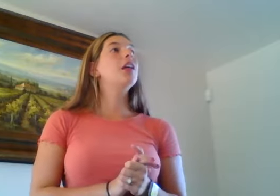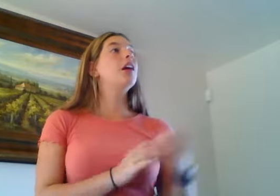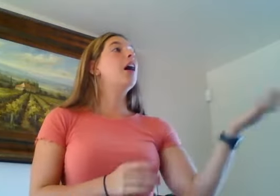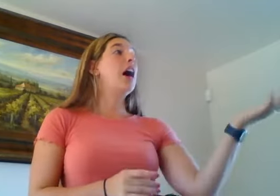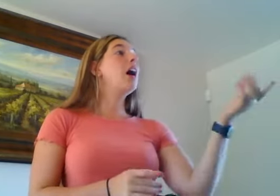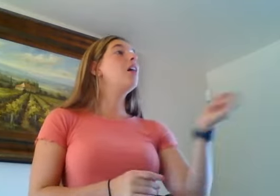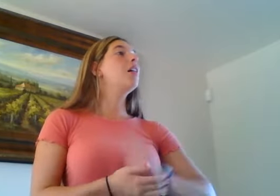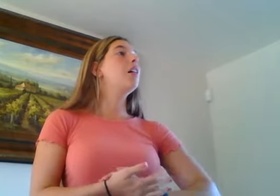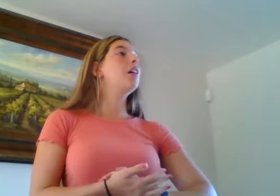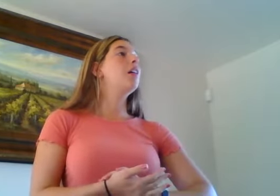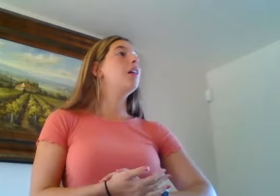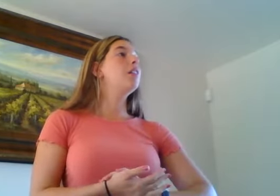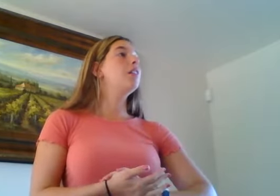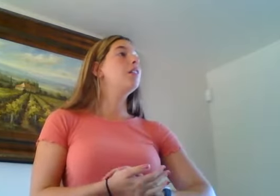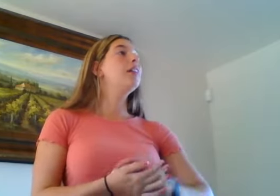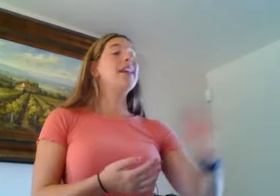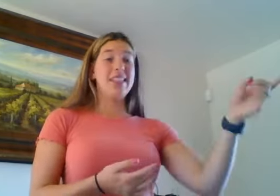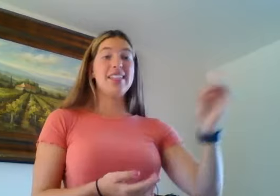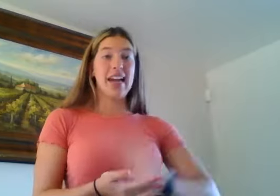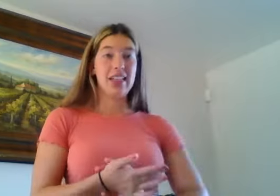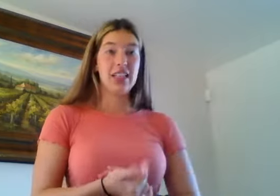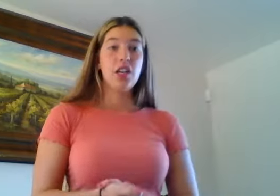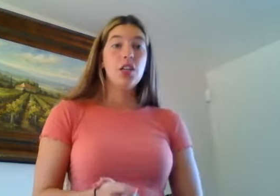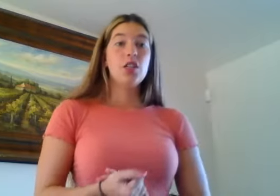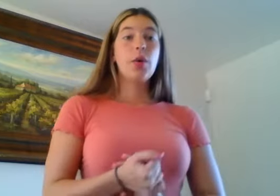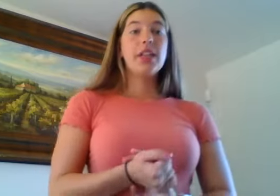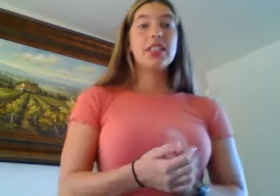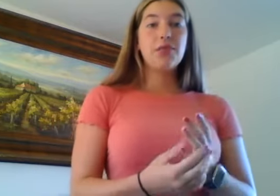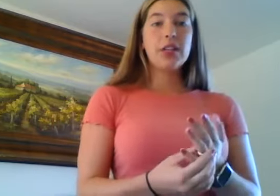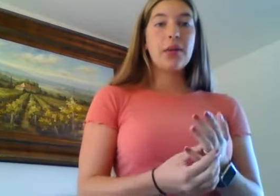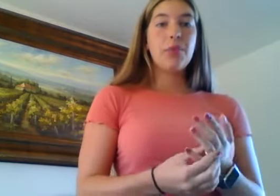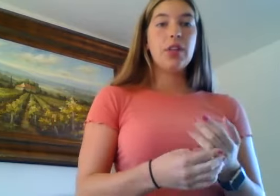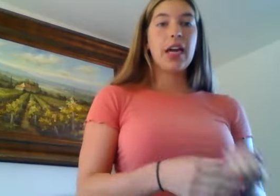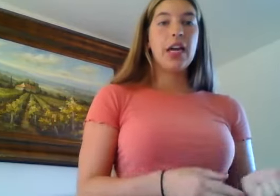Uh-huh. Yes, exactly. So it's, for example, like,